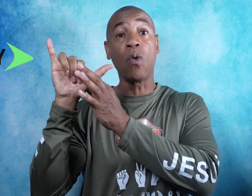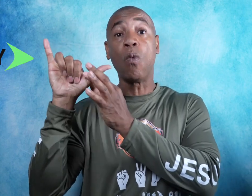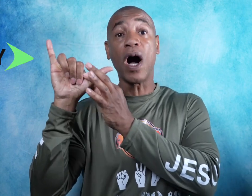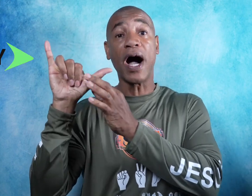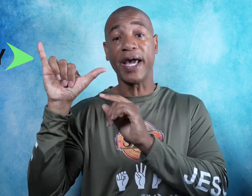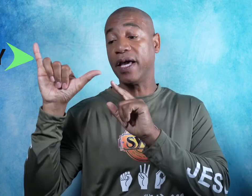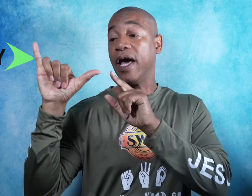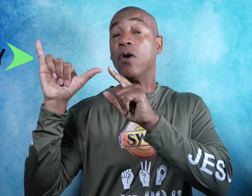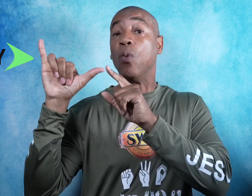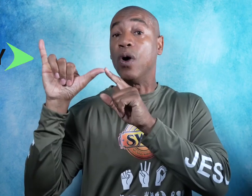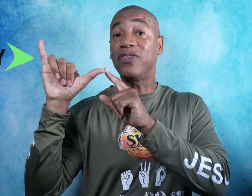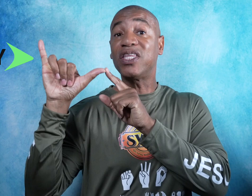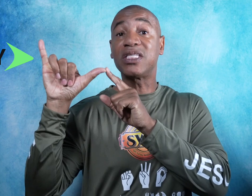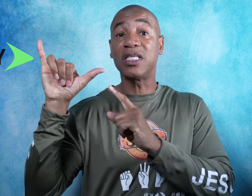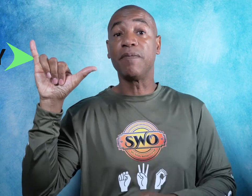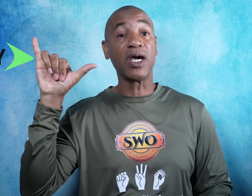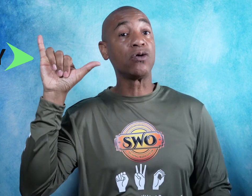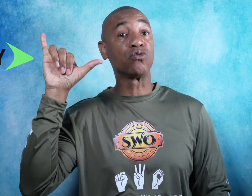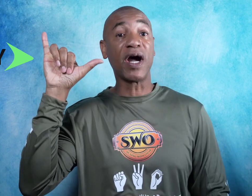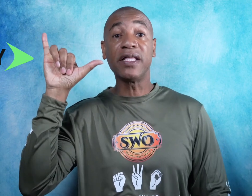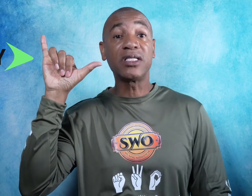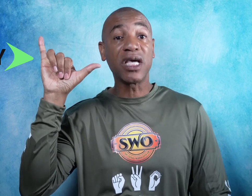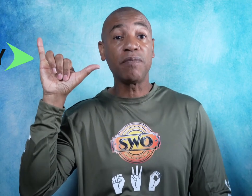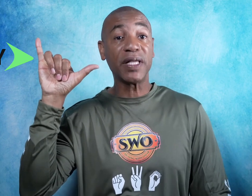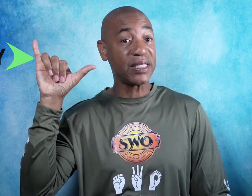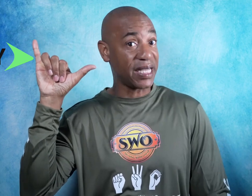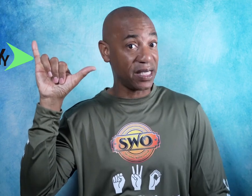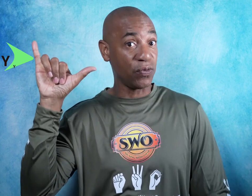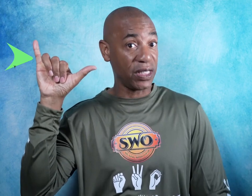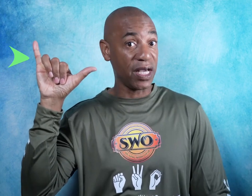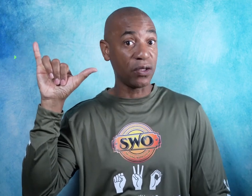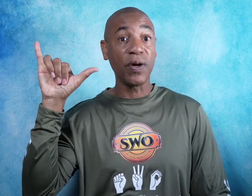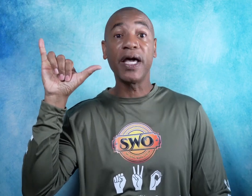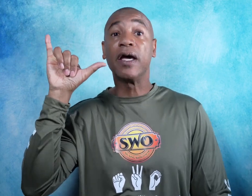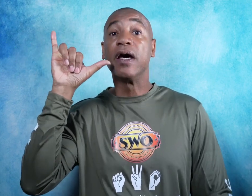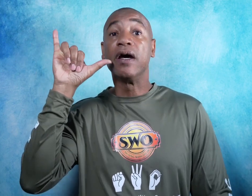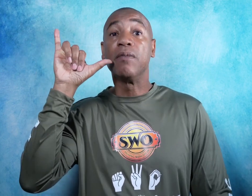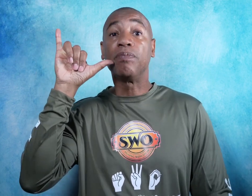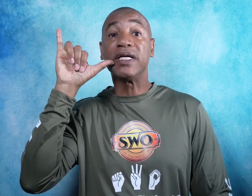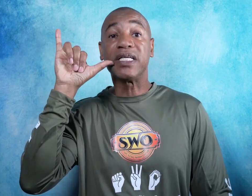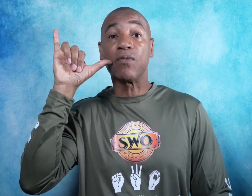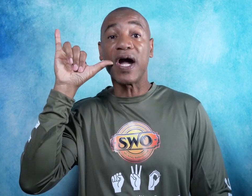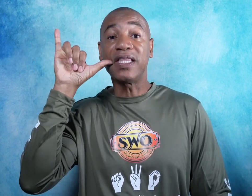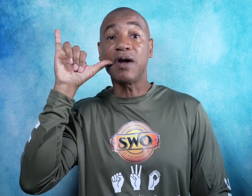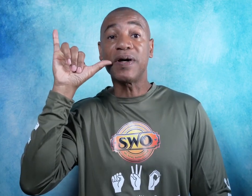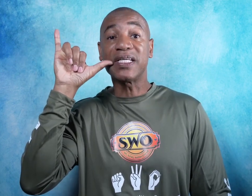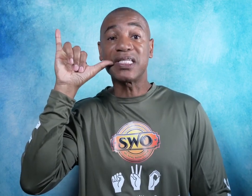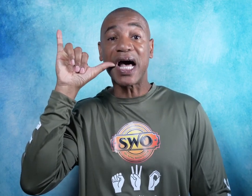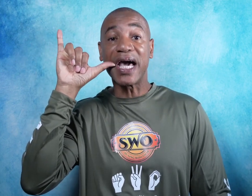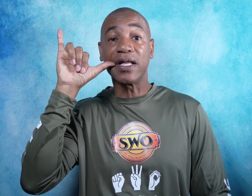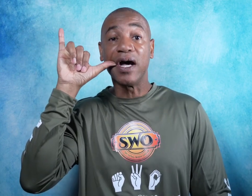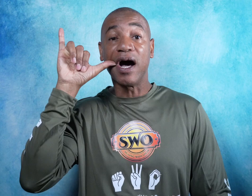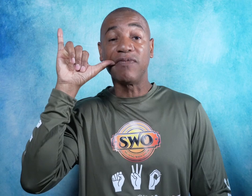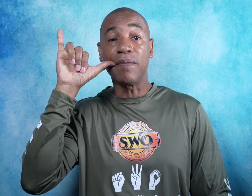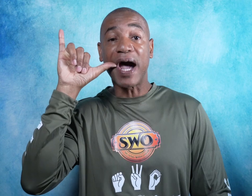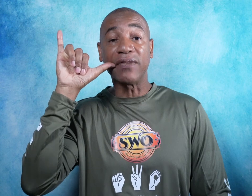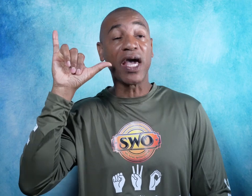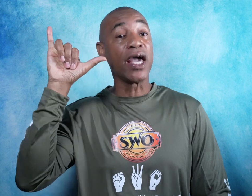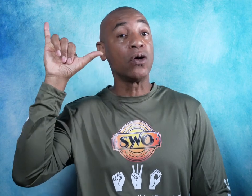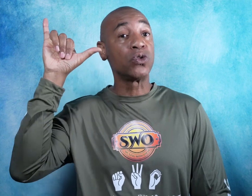Y. With this thumb it goes right in the same place I did with the other way. Place it right there by the side of the mouth and go